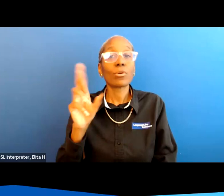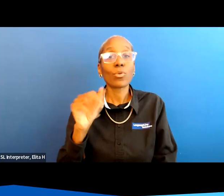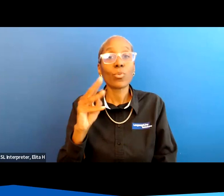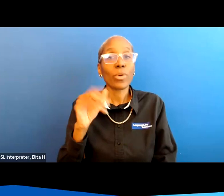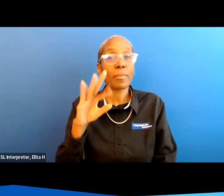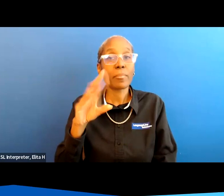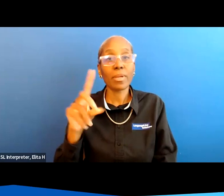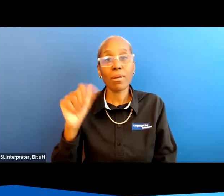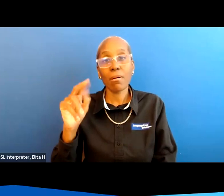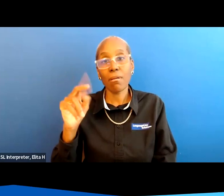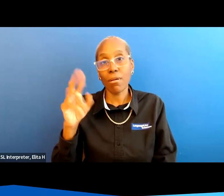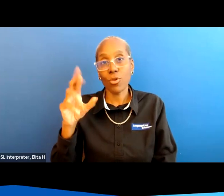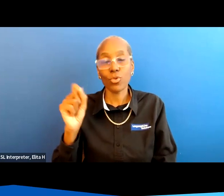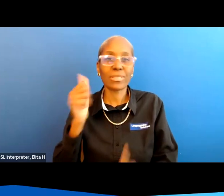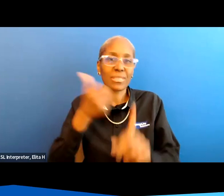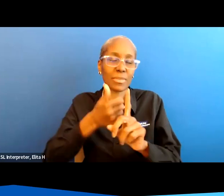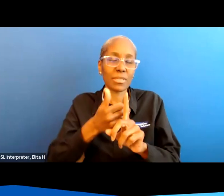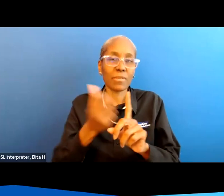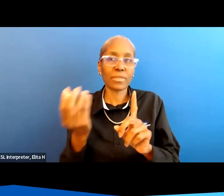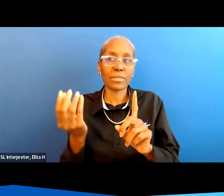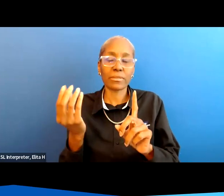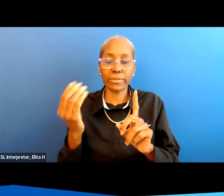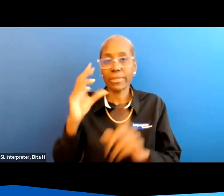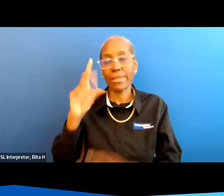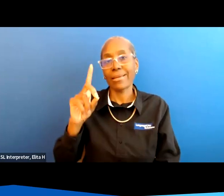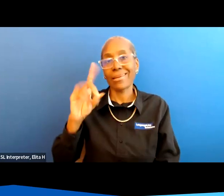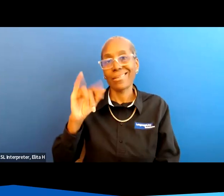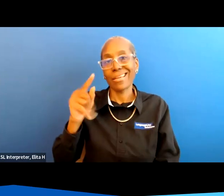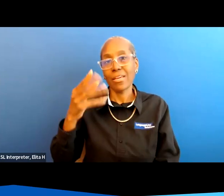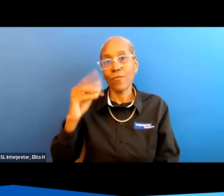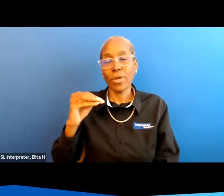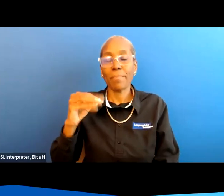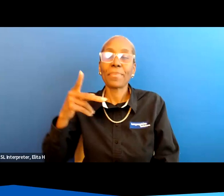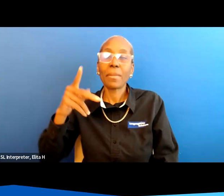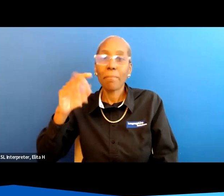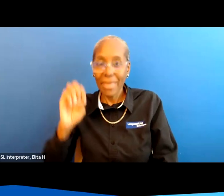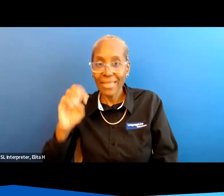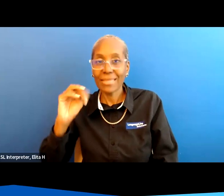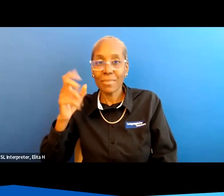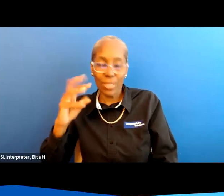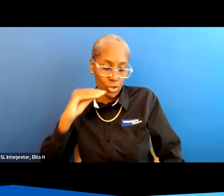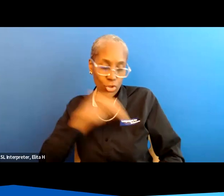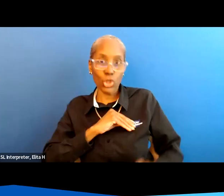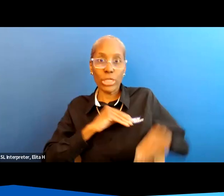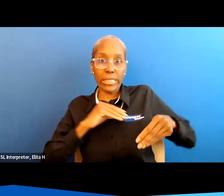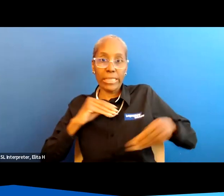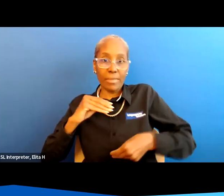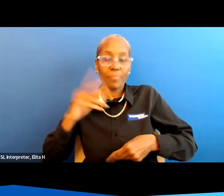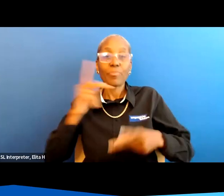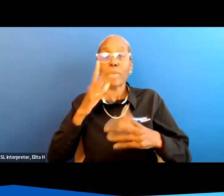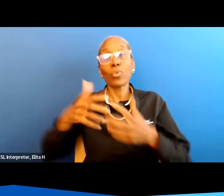who does implants of diaphragm pacemakers so for people who are on